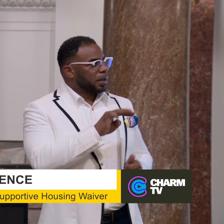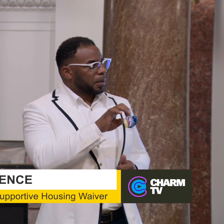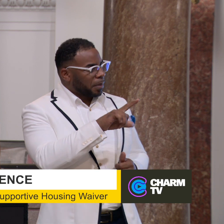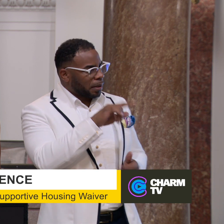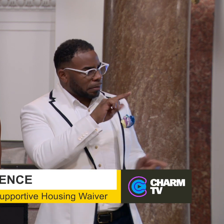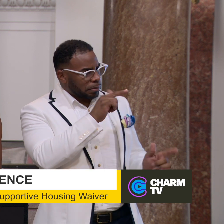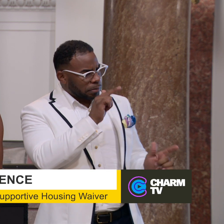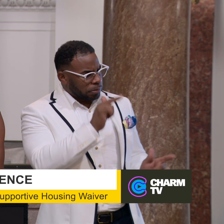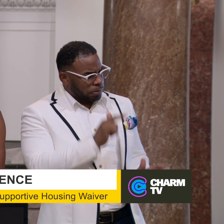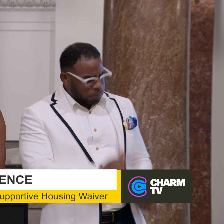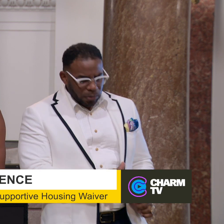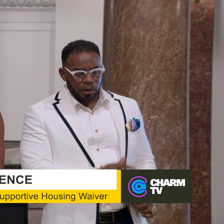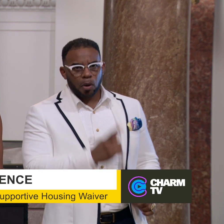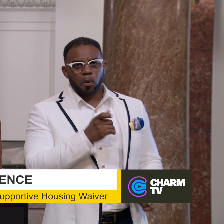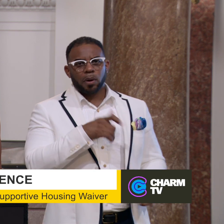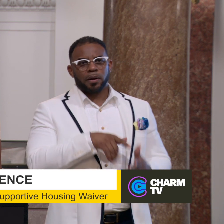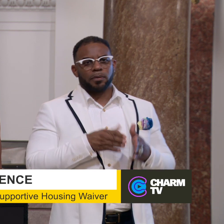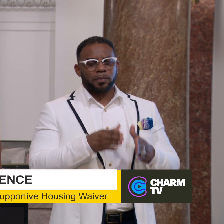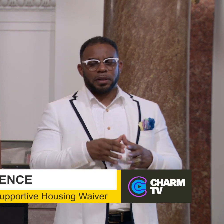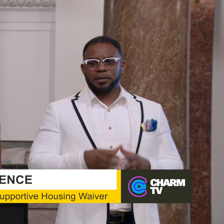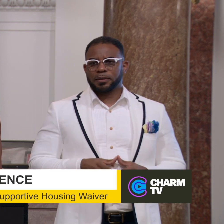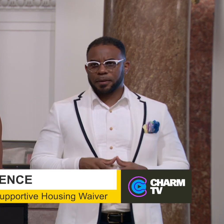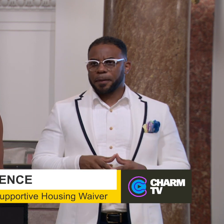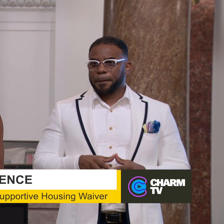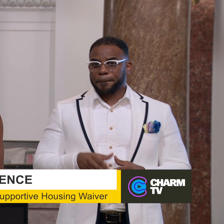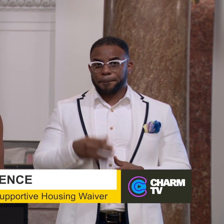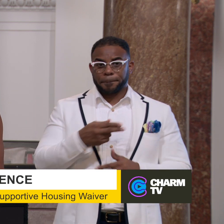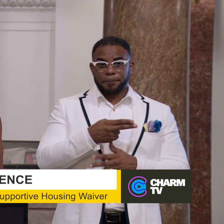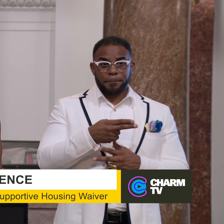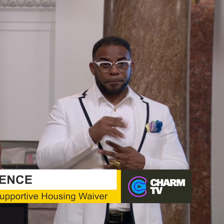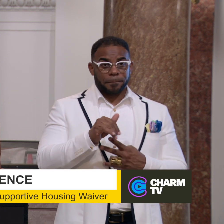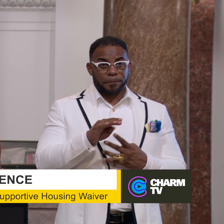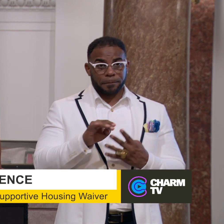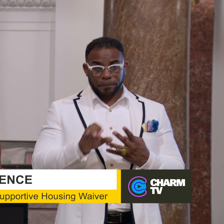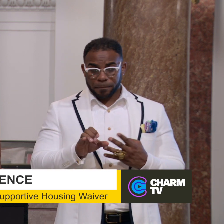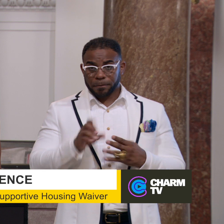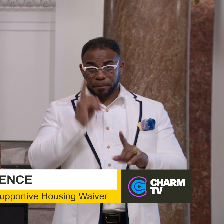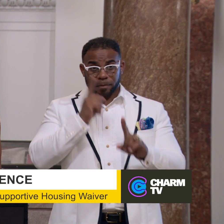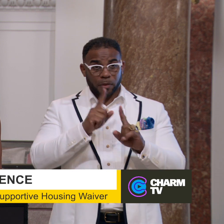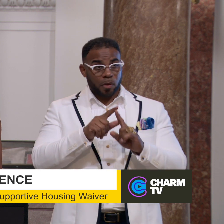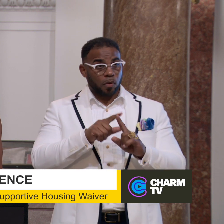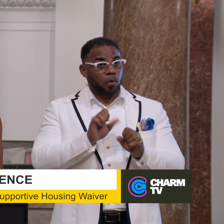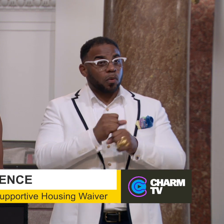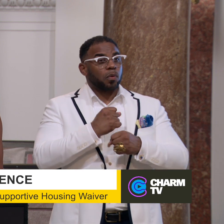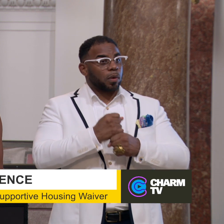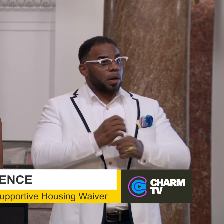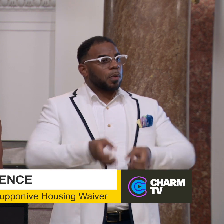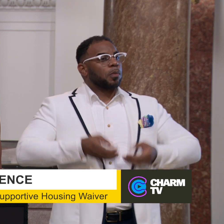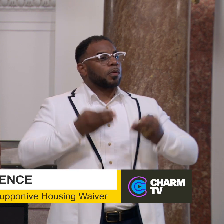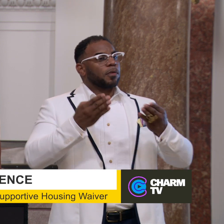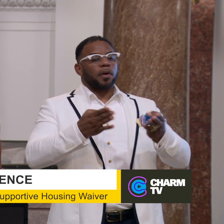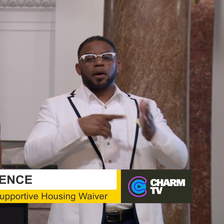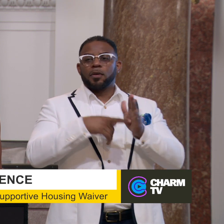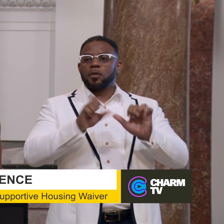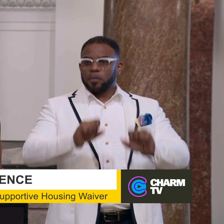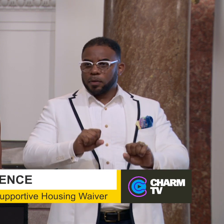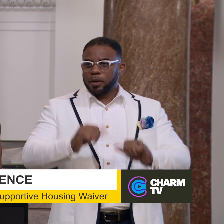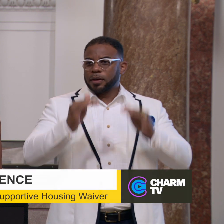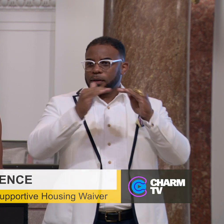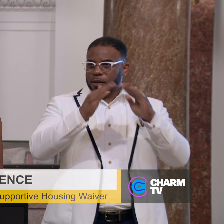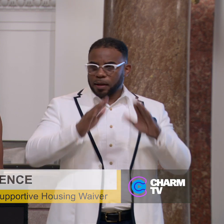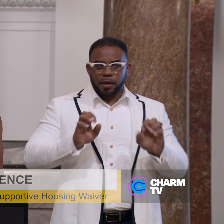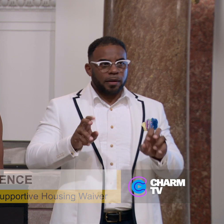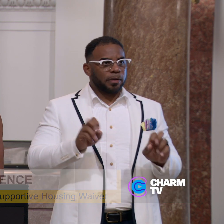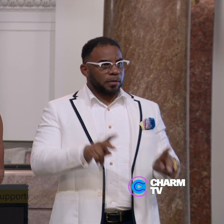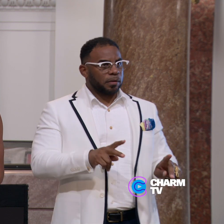decline being one of those ways. HABC's mission is to create and provide affordable housing